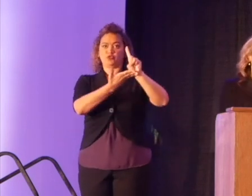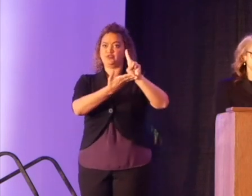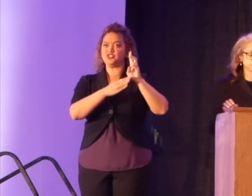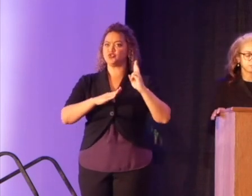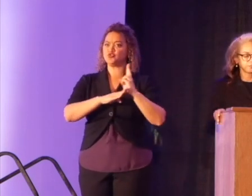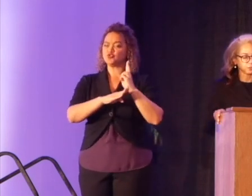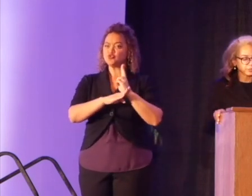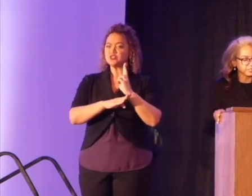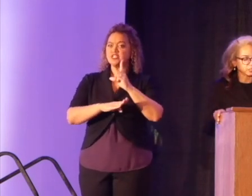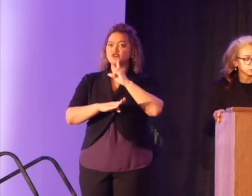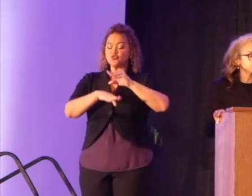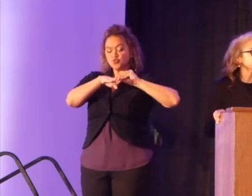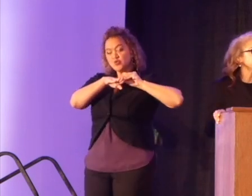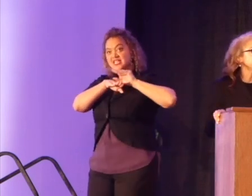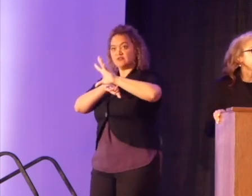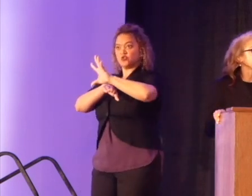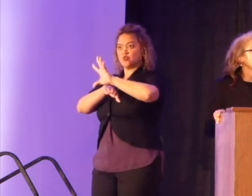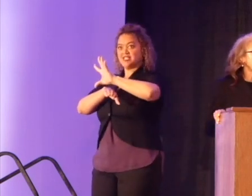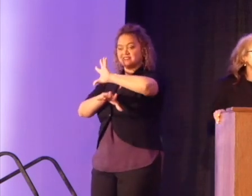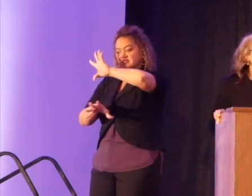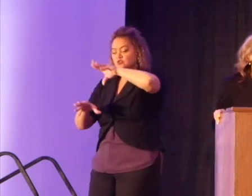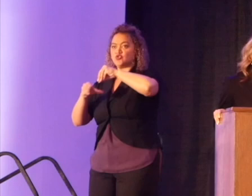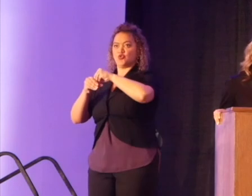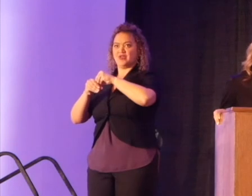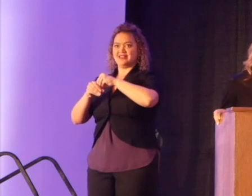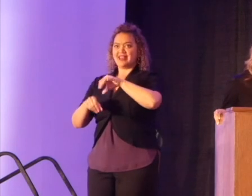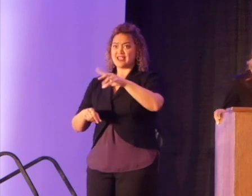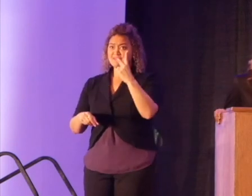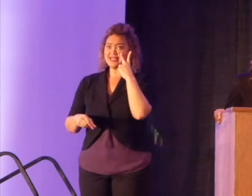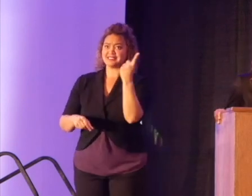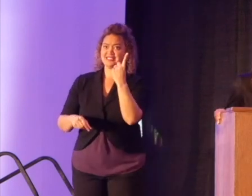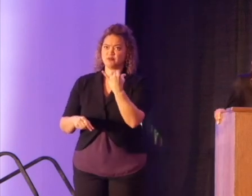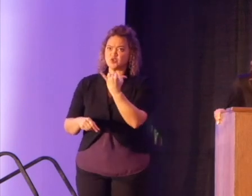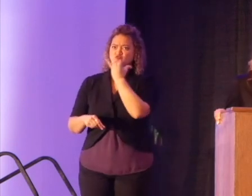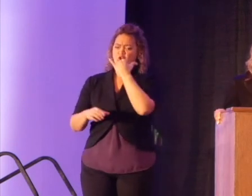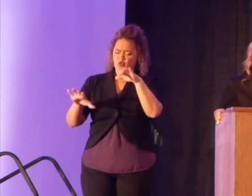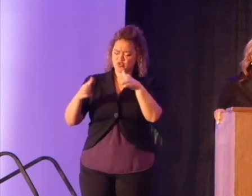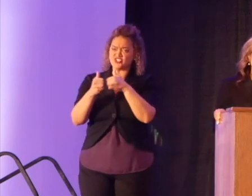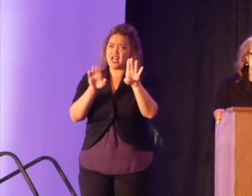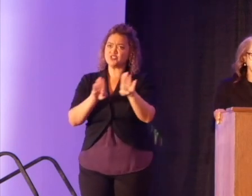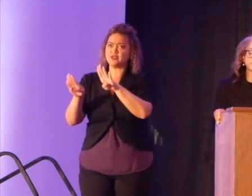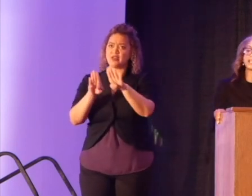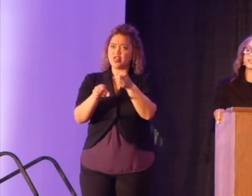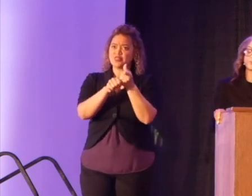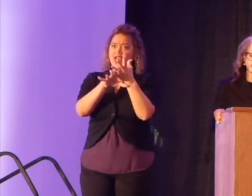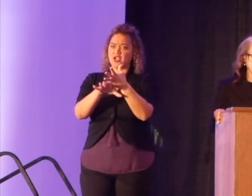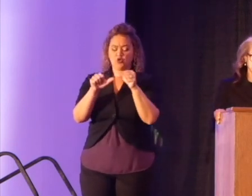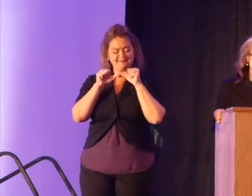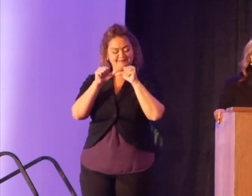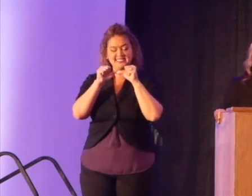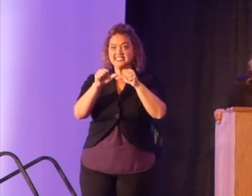uses it to influence inclusion and call out or challenge behaviors perpetuating systematic